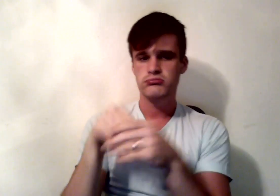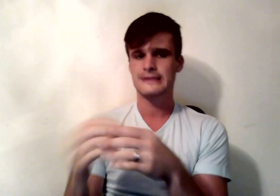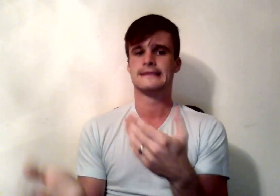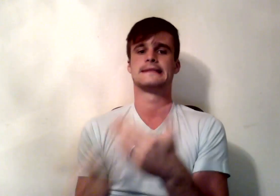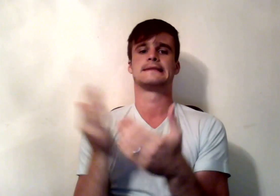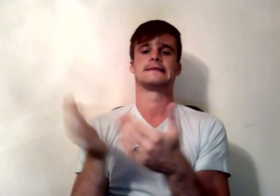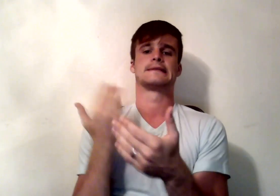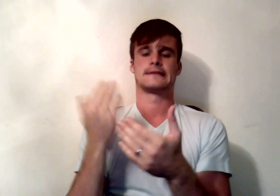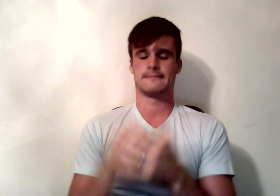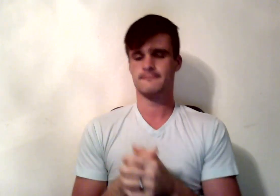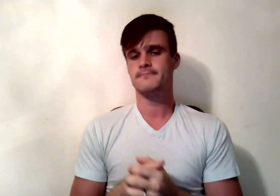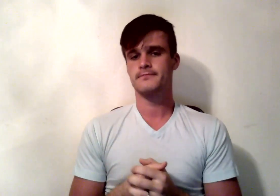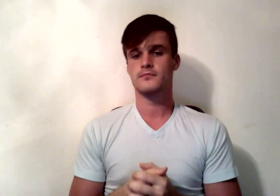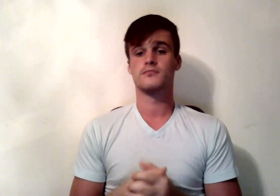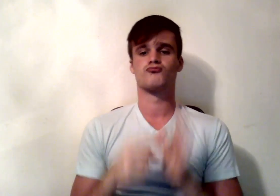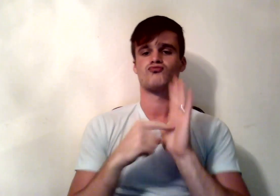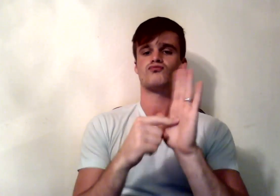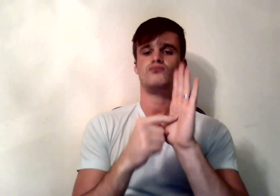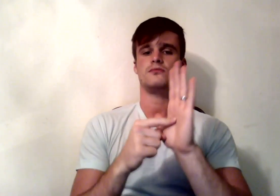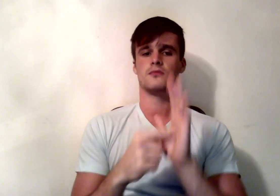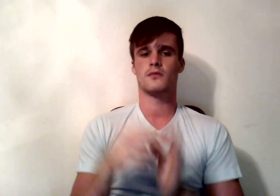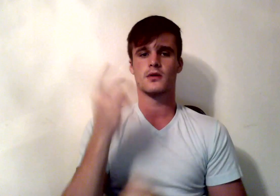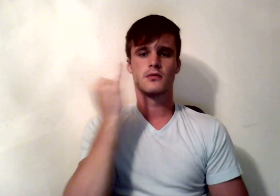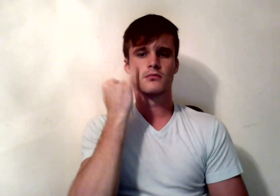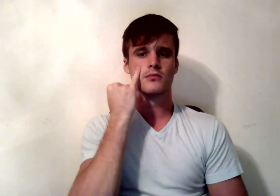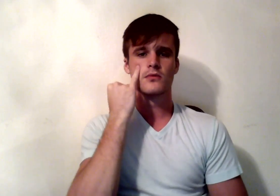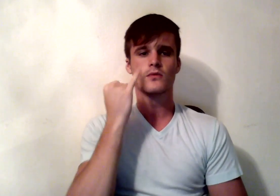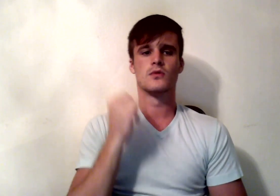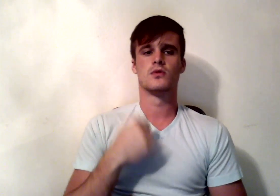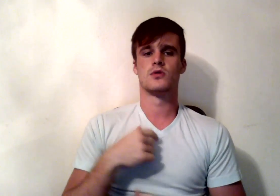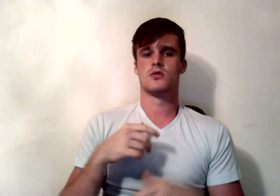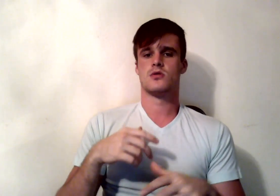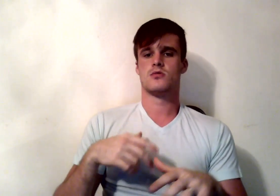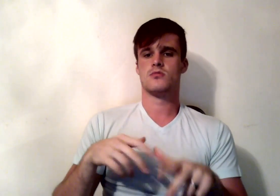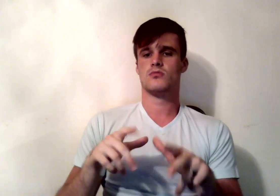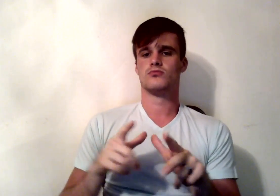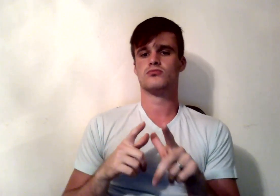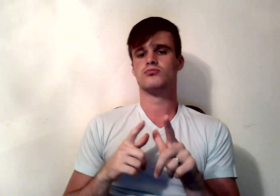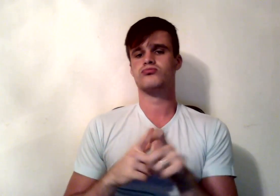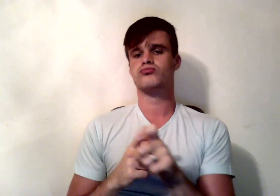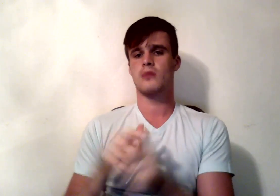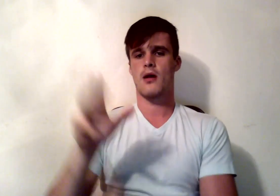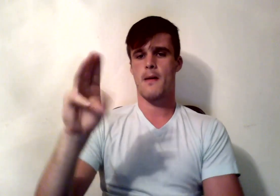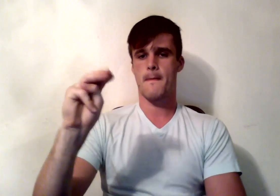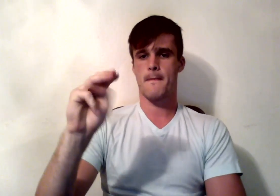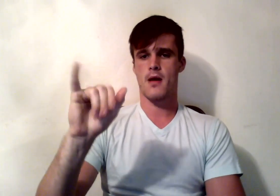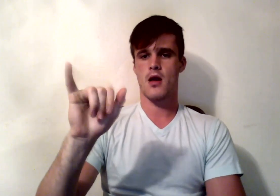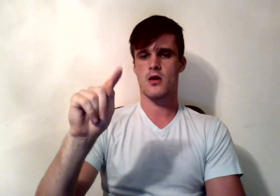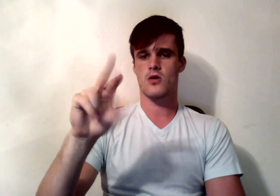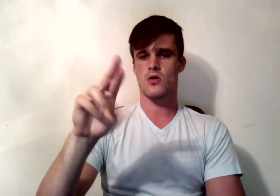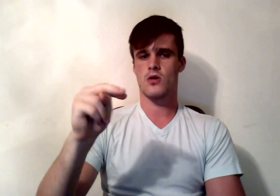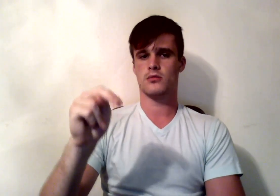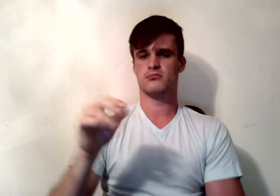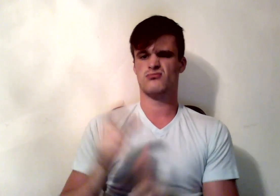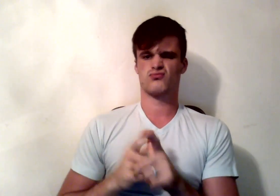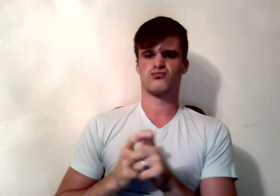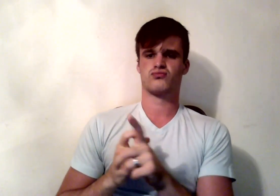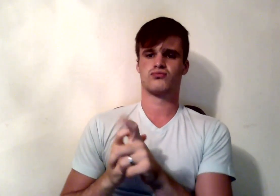example, if you run a marathon, fats become your body's primary energy source for sustained energy. Even though fats are the most